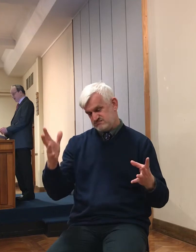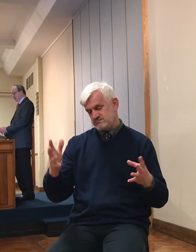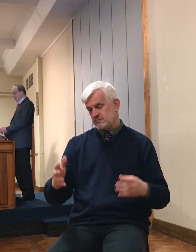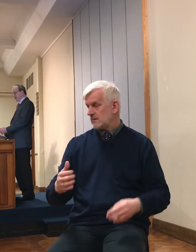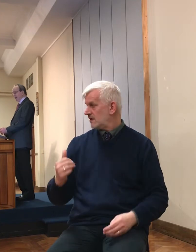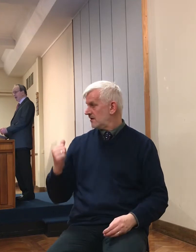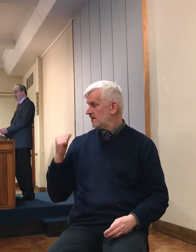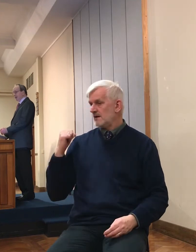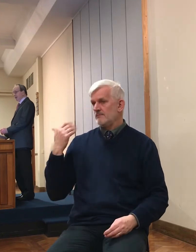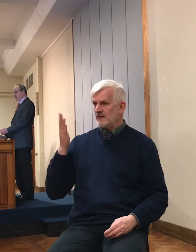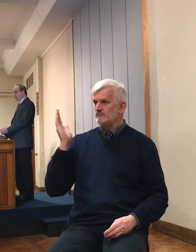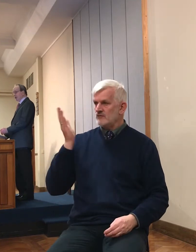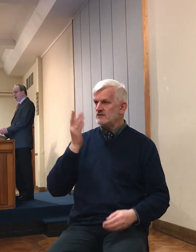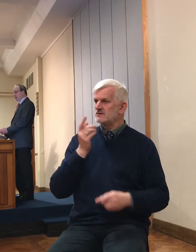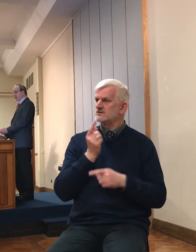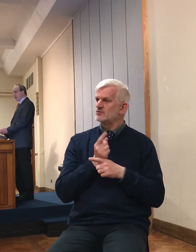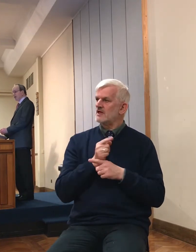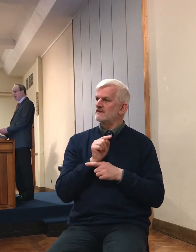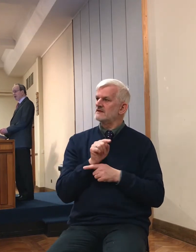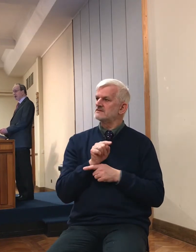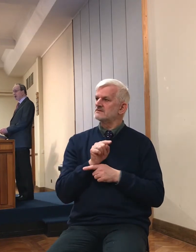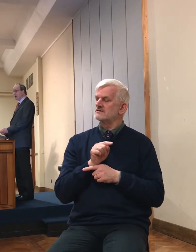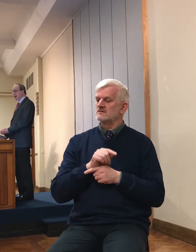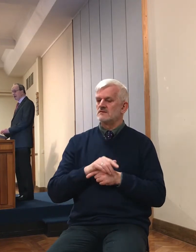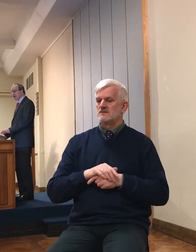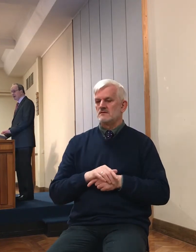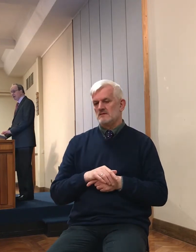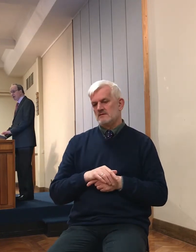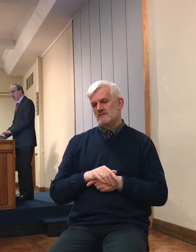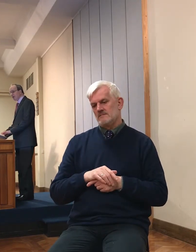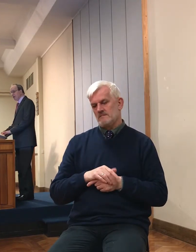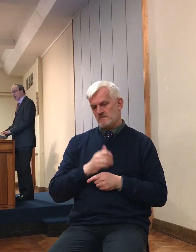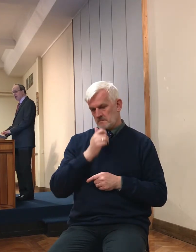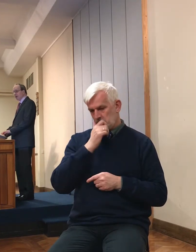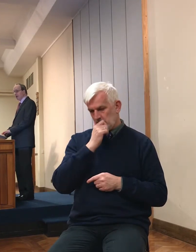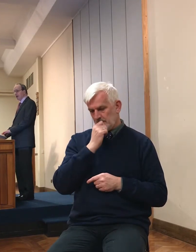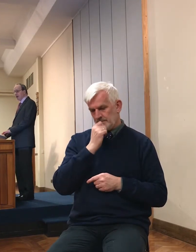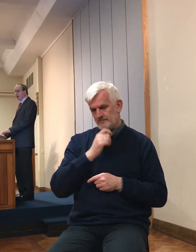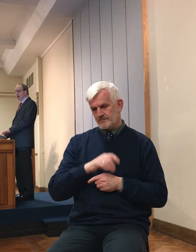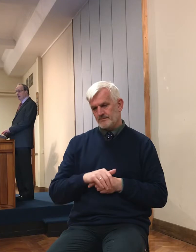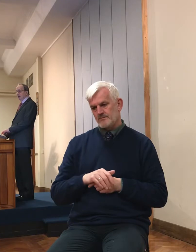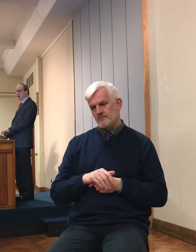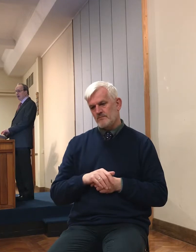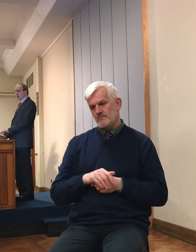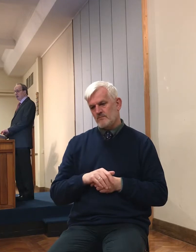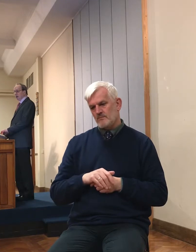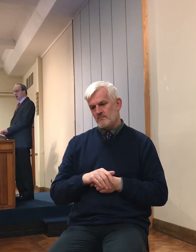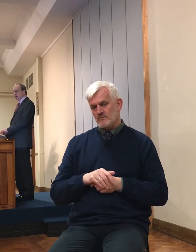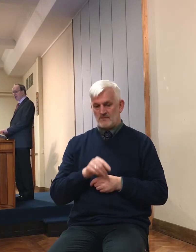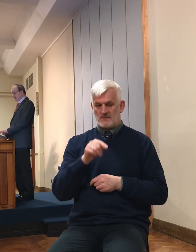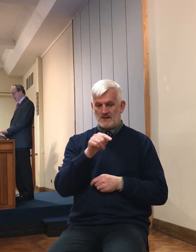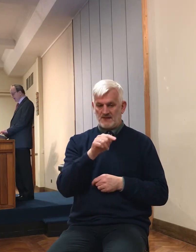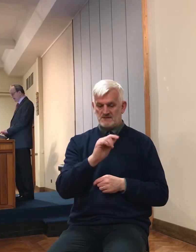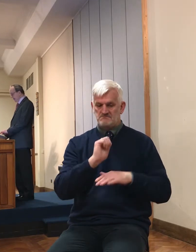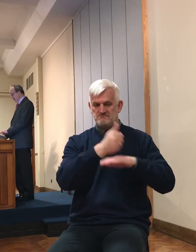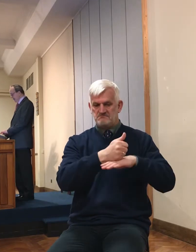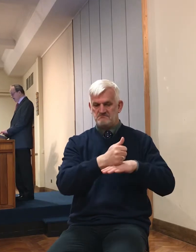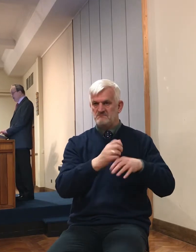went through the scriptures to demonstrate that it was the convocation at Ebal that infuriated the Canaanites more than